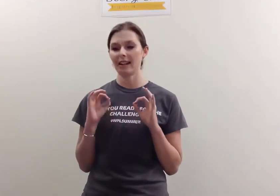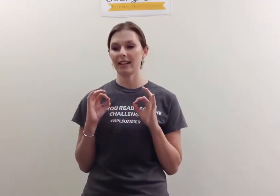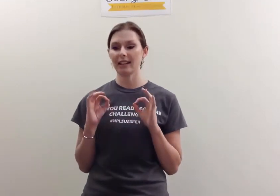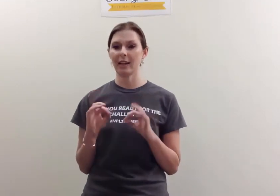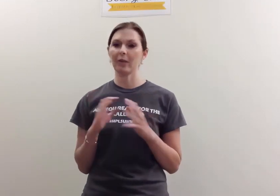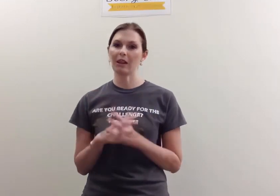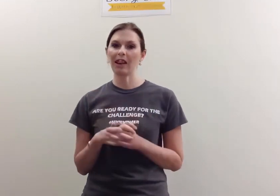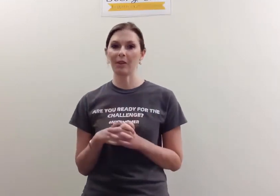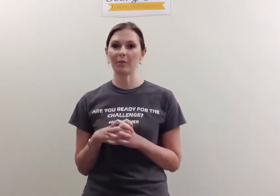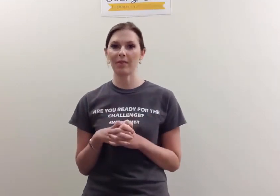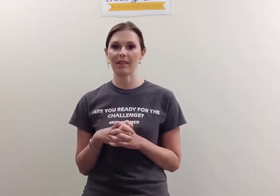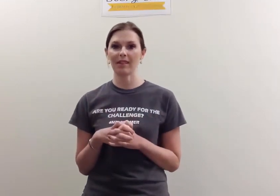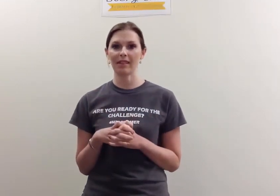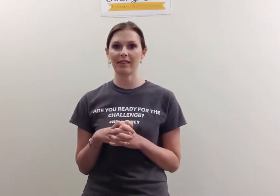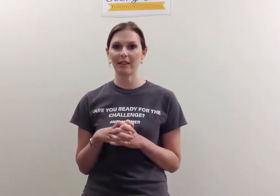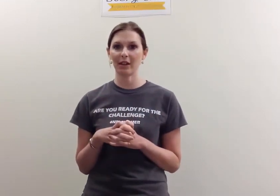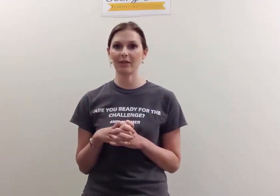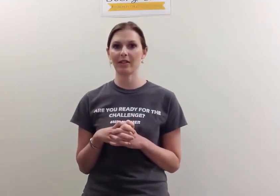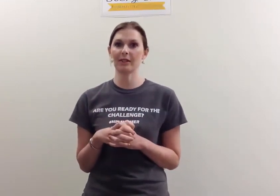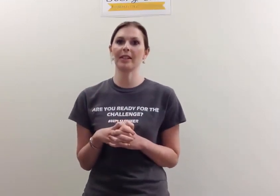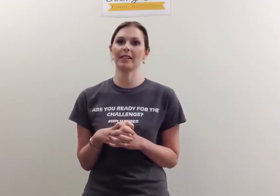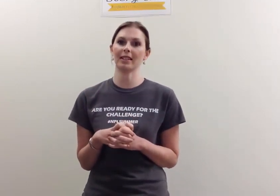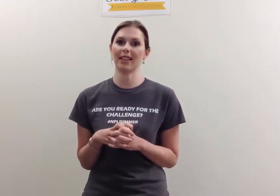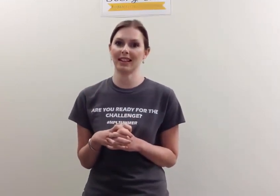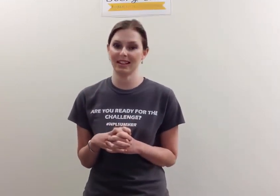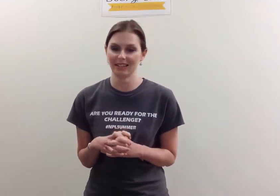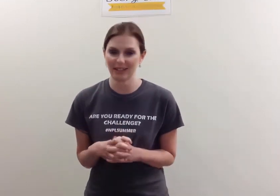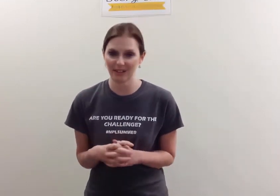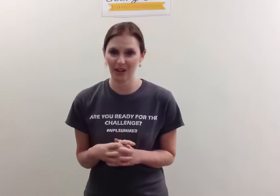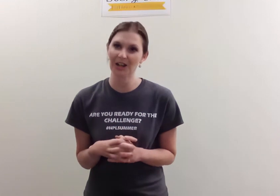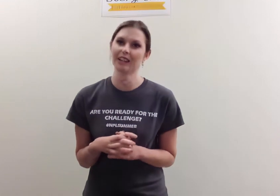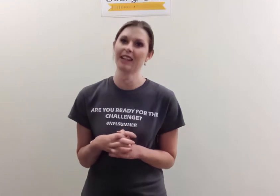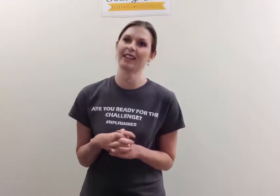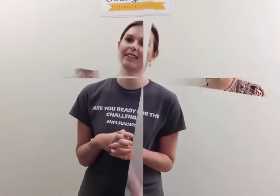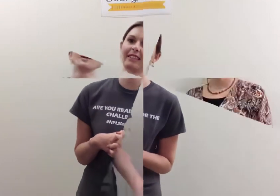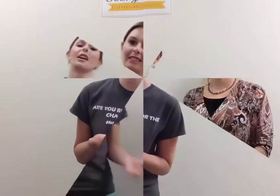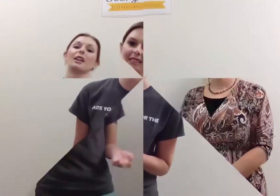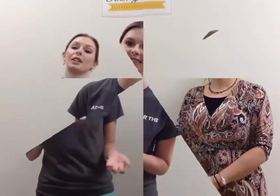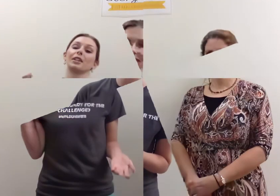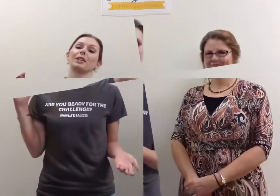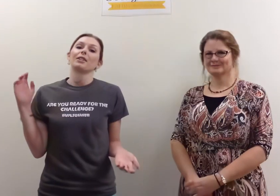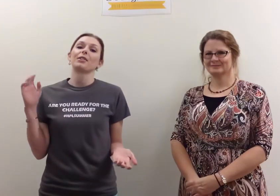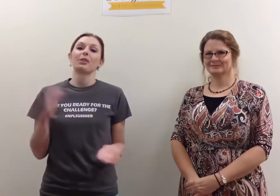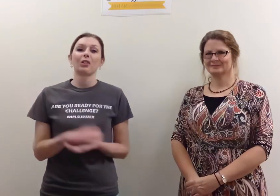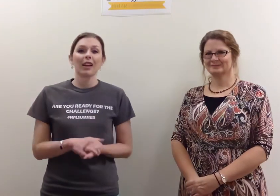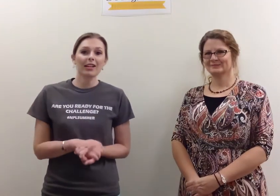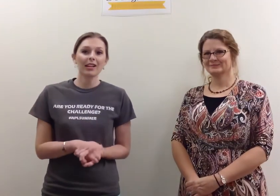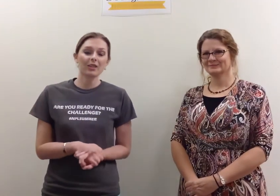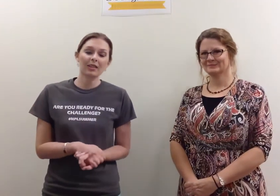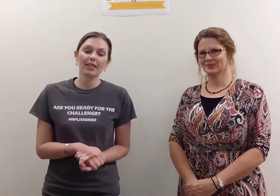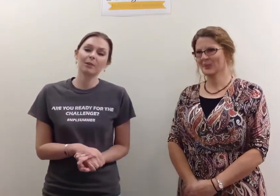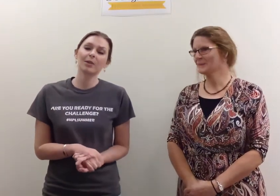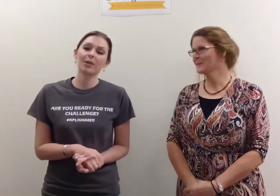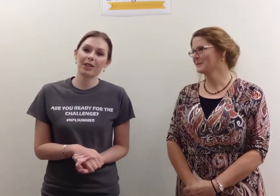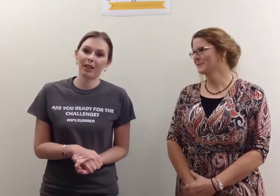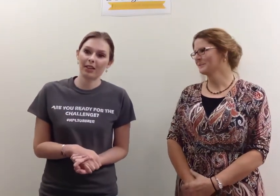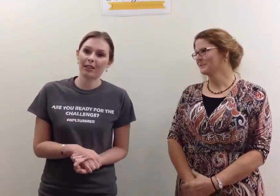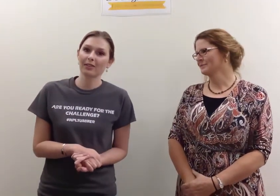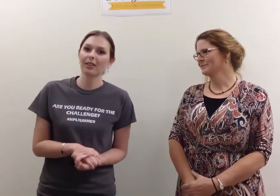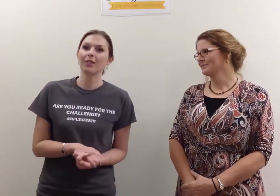And that will help, you know, cement it in the child's head. So, we try and teach a simple song for you